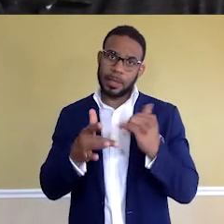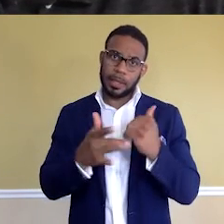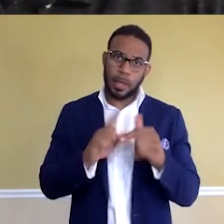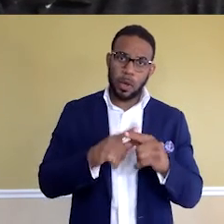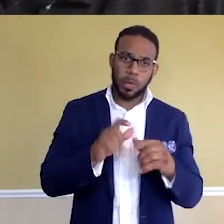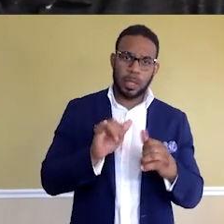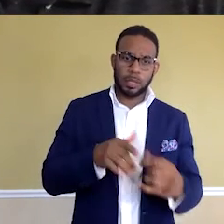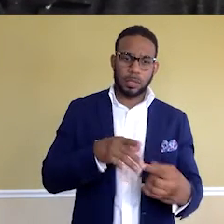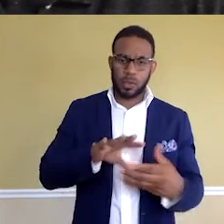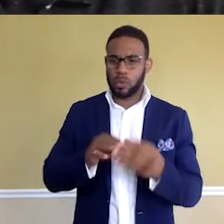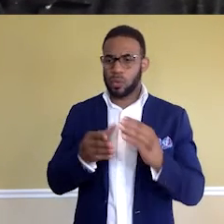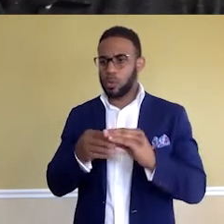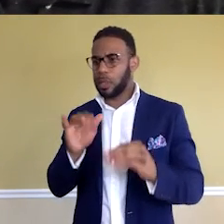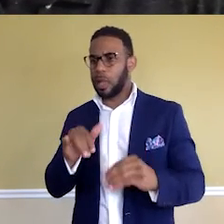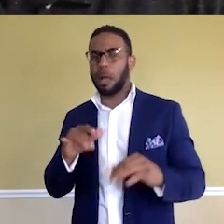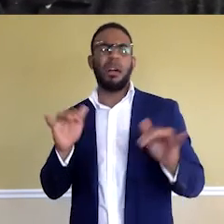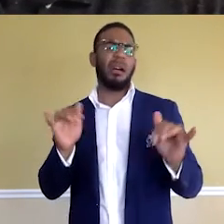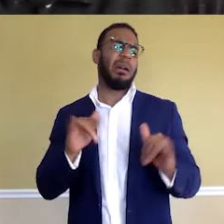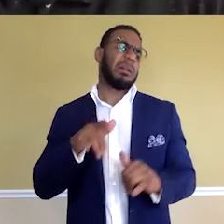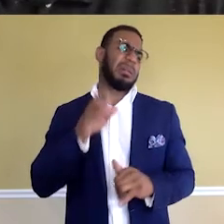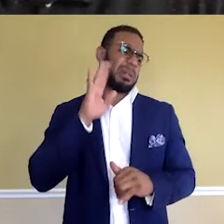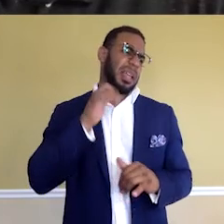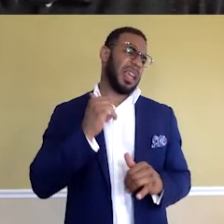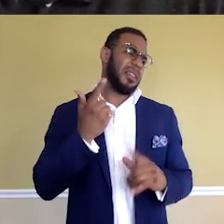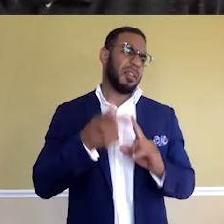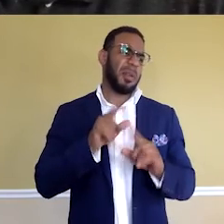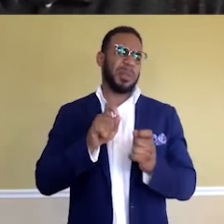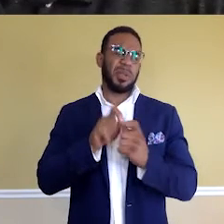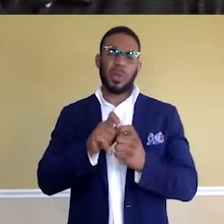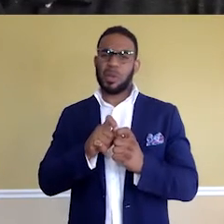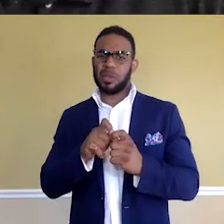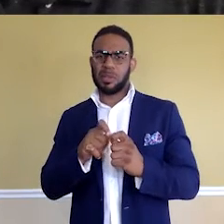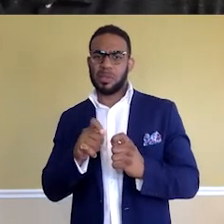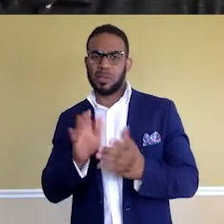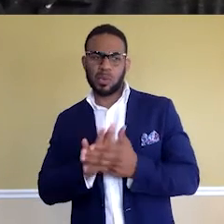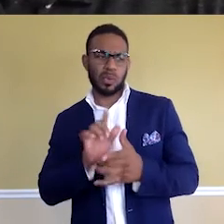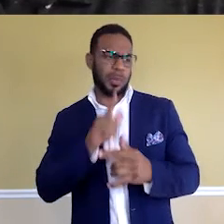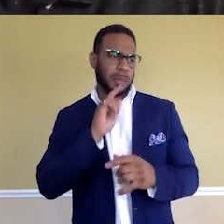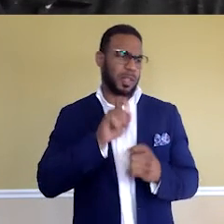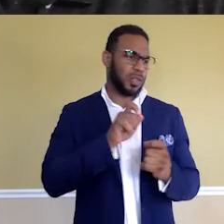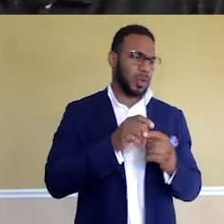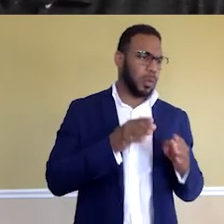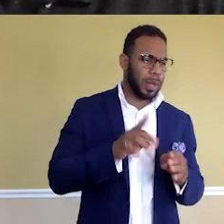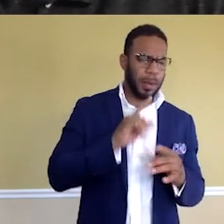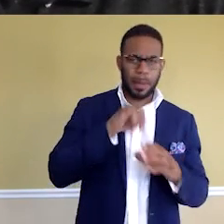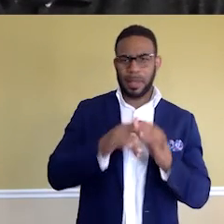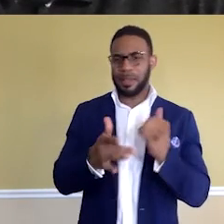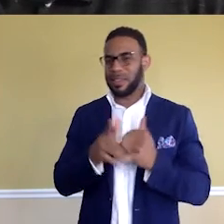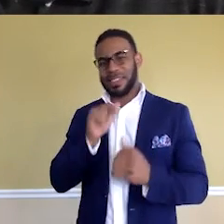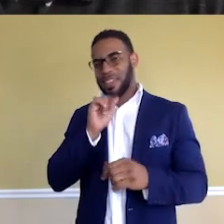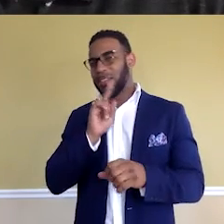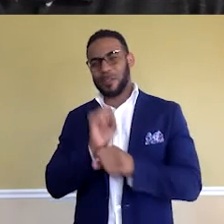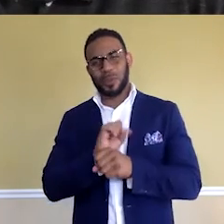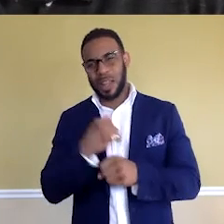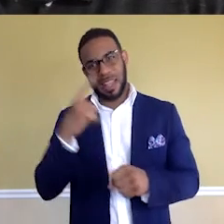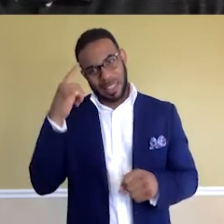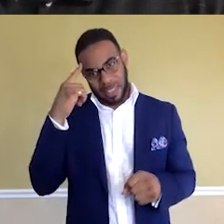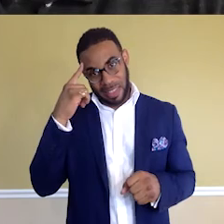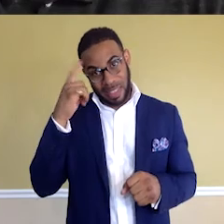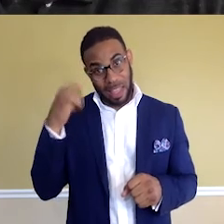story that, you know, you have to come from a certain school or you have to be a certain way to be in tech. And it's just not true. And I think I've always had